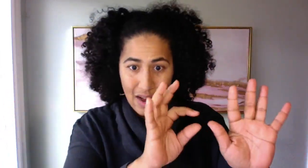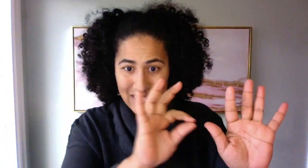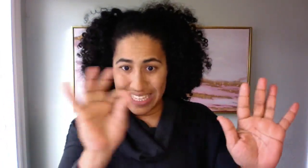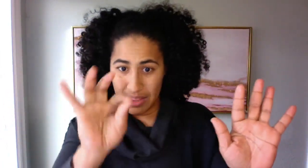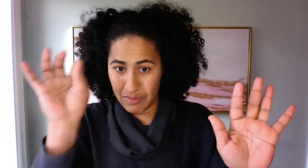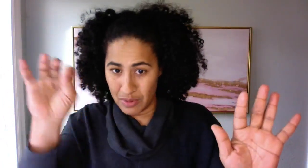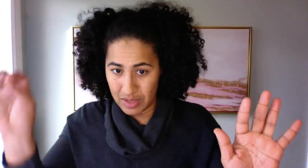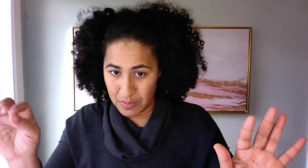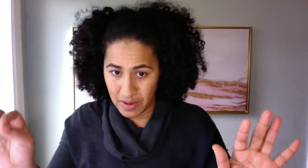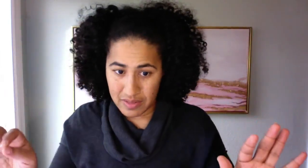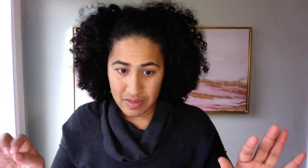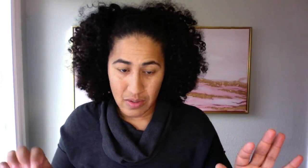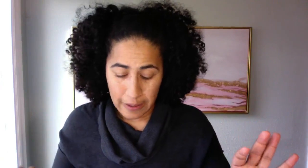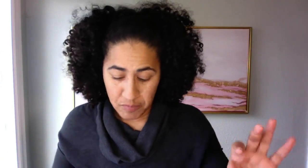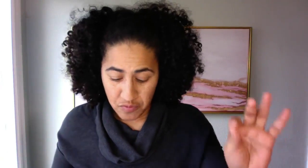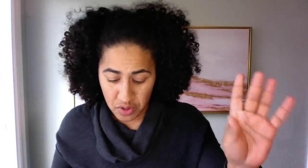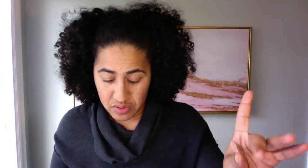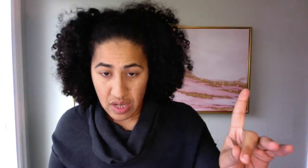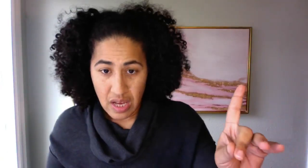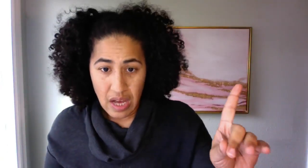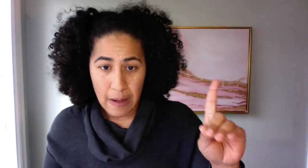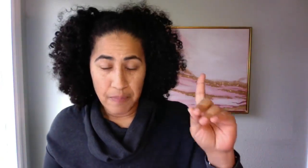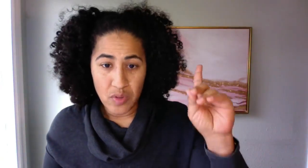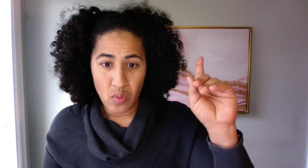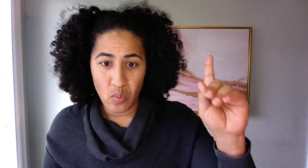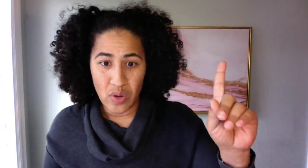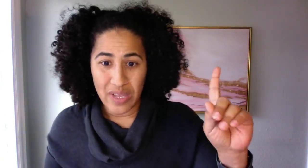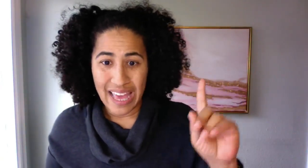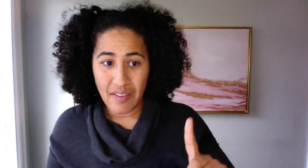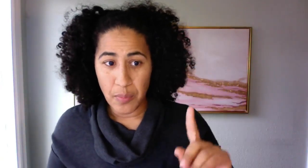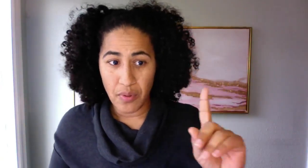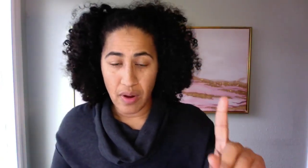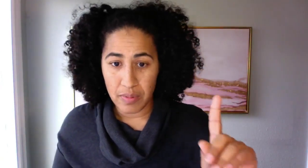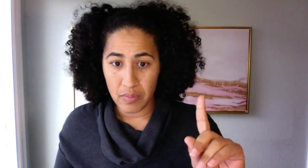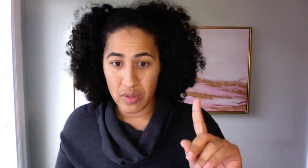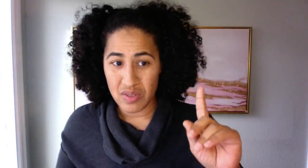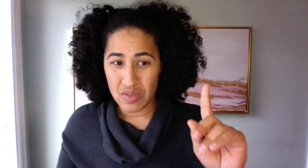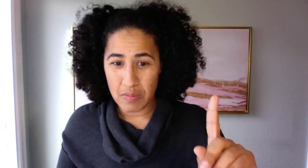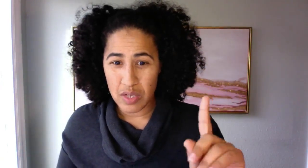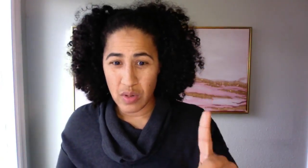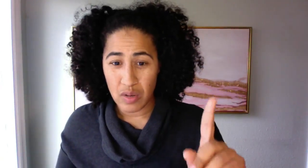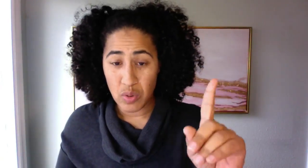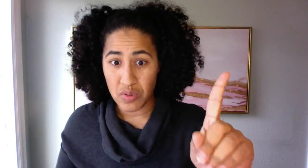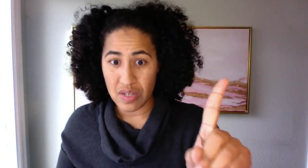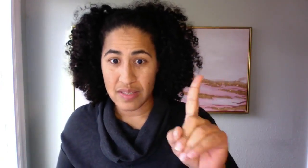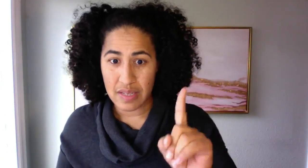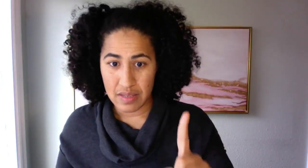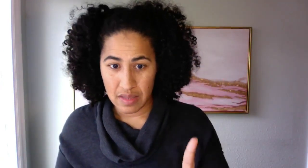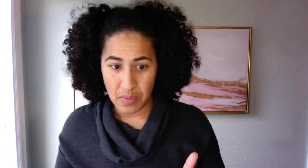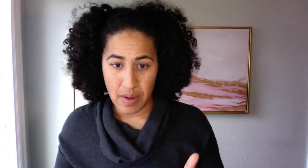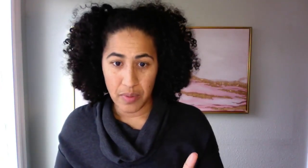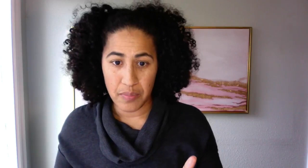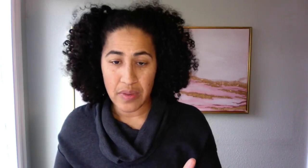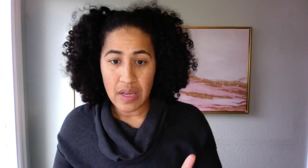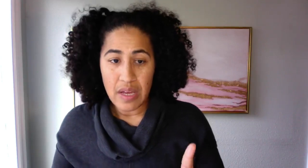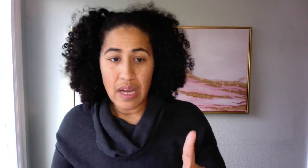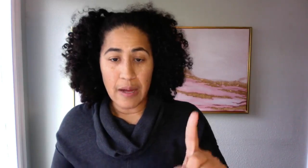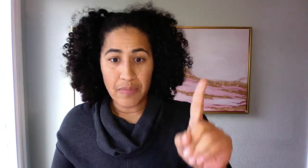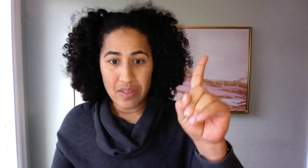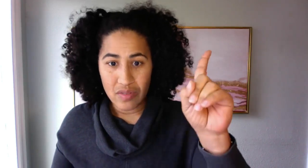to get through this process. Okay. First, um, when we have a problem, when there's something going on, we will start sensing the problem. Um, so